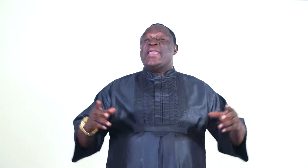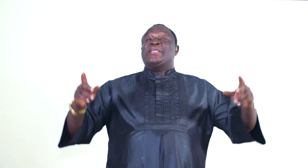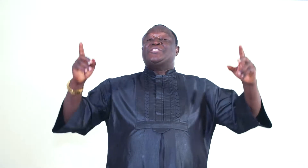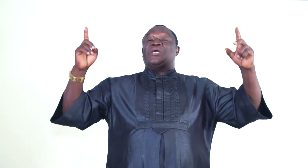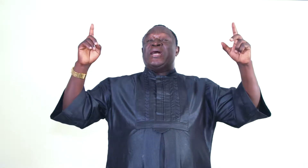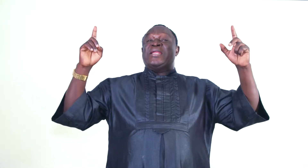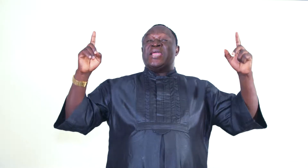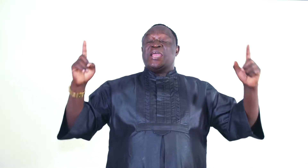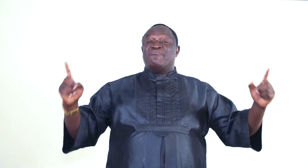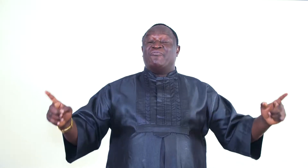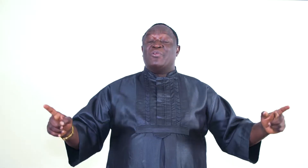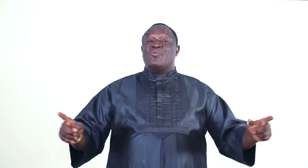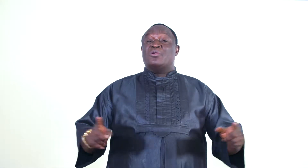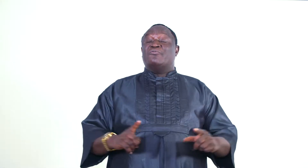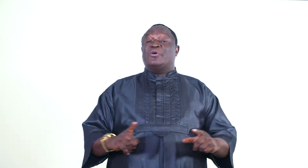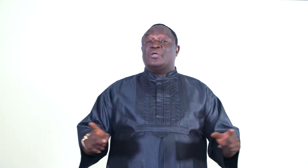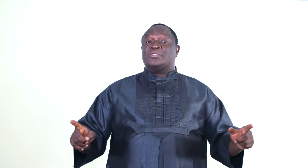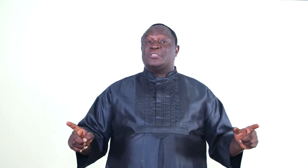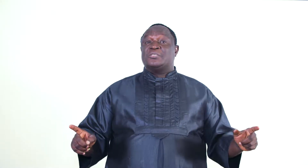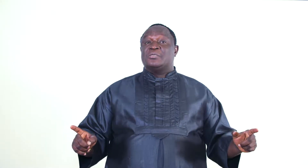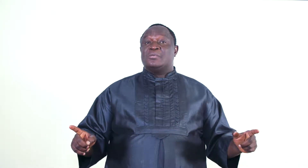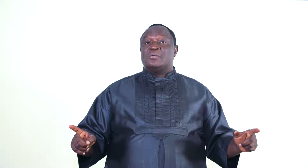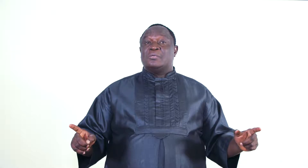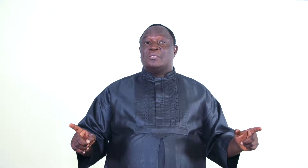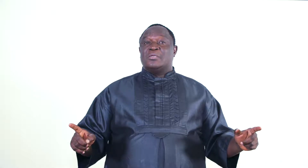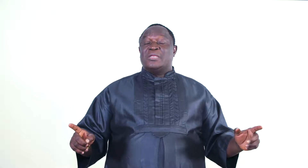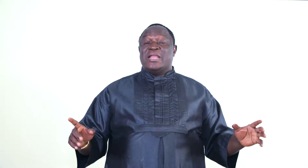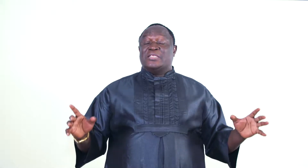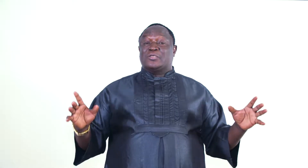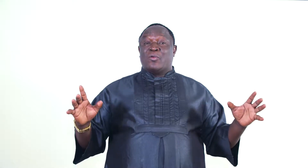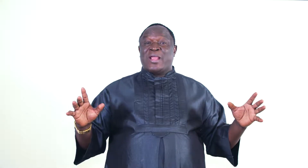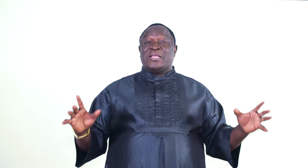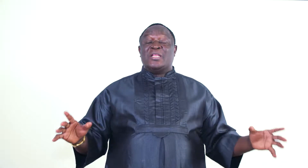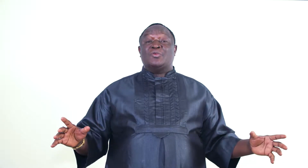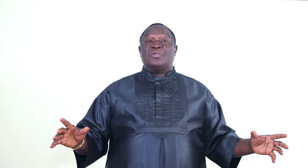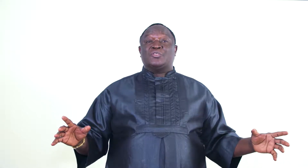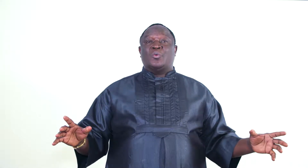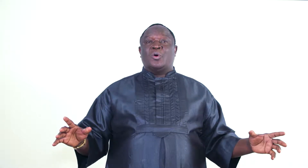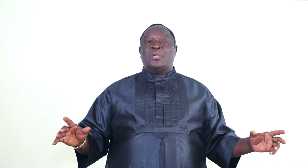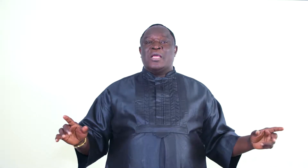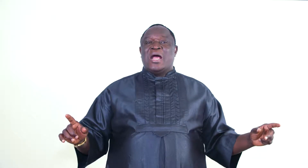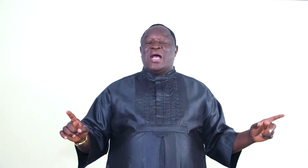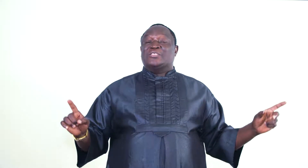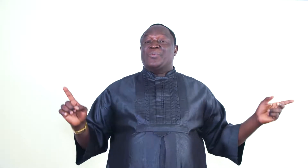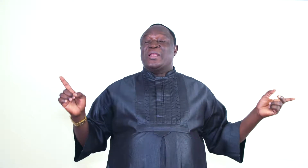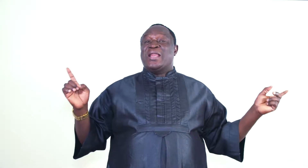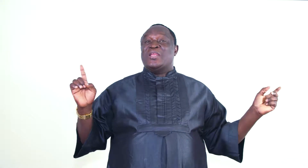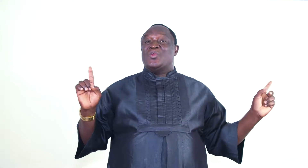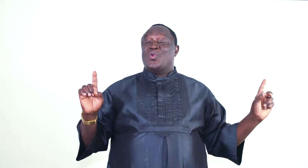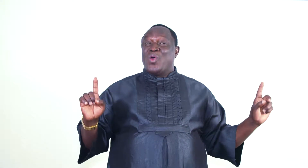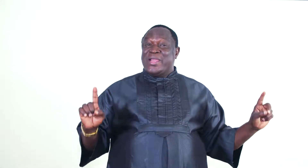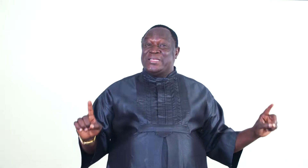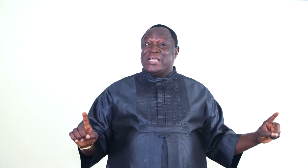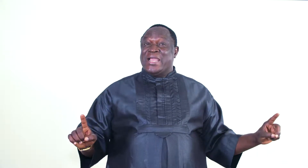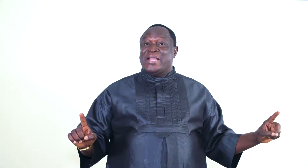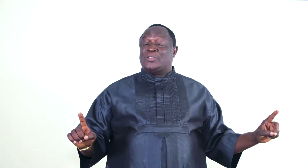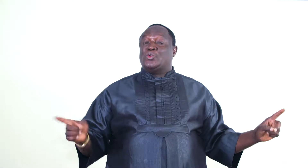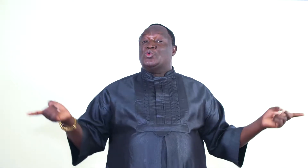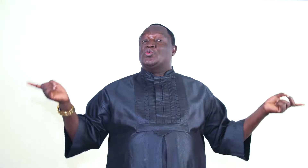Each and every one of us that is created into this world has been anointed to do